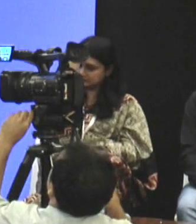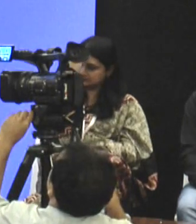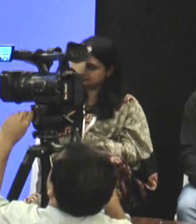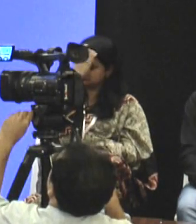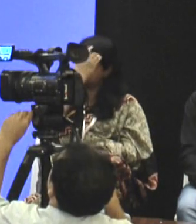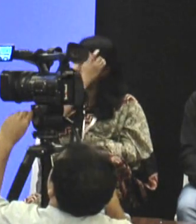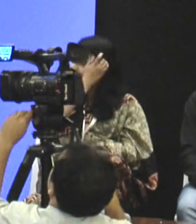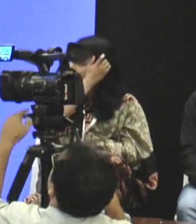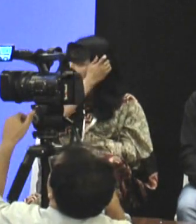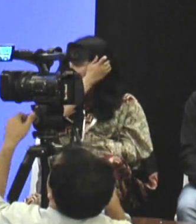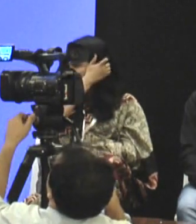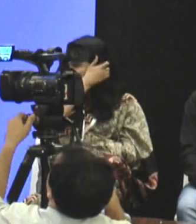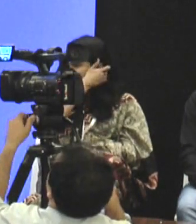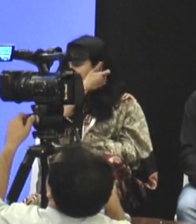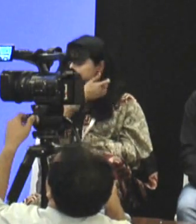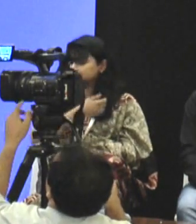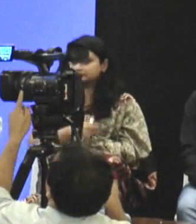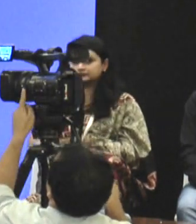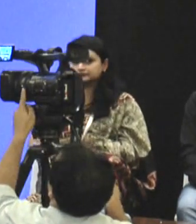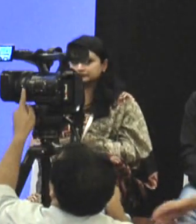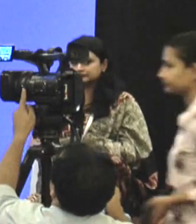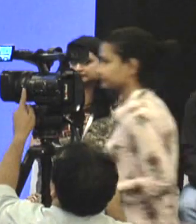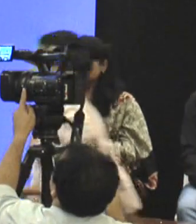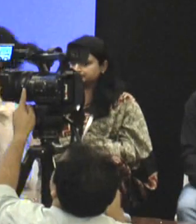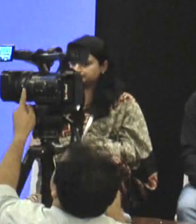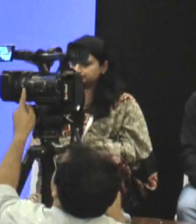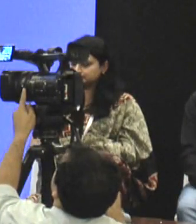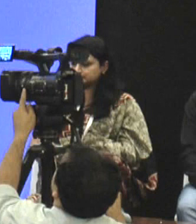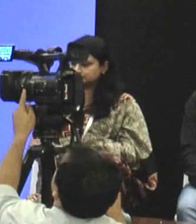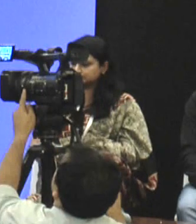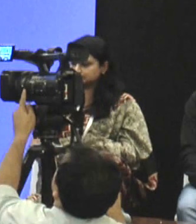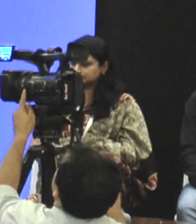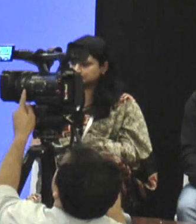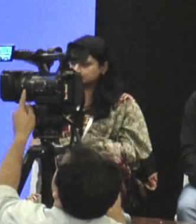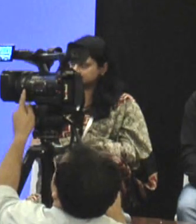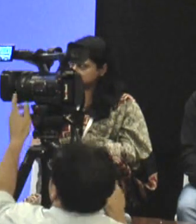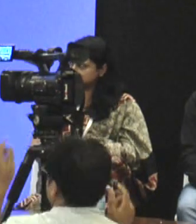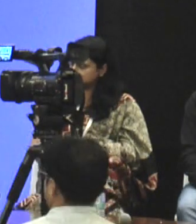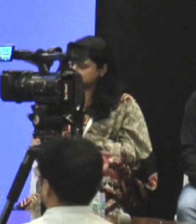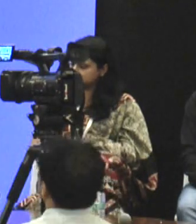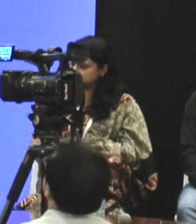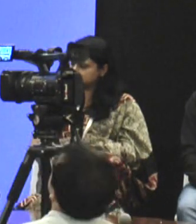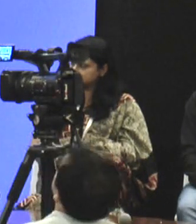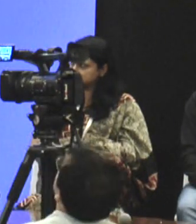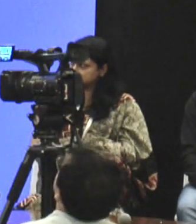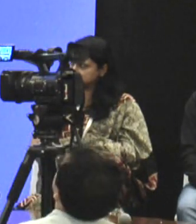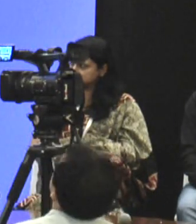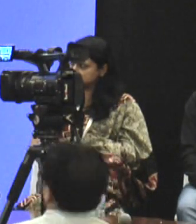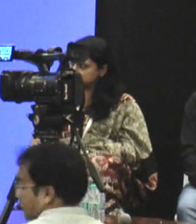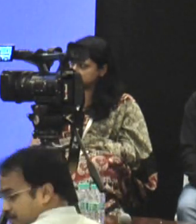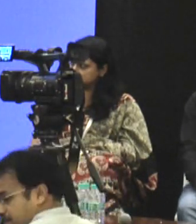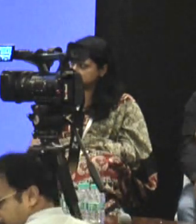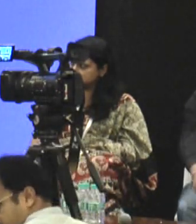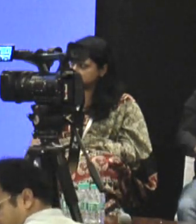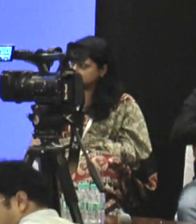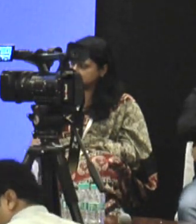But the circle as we know is incomplete unless we hear it even from the employers. Often we hear